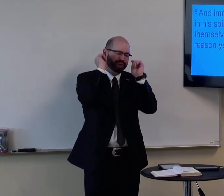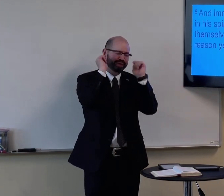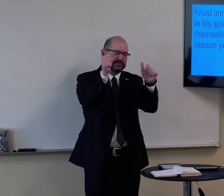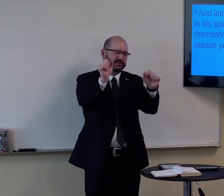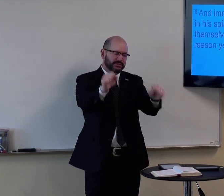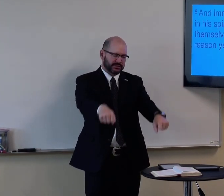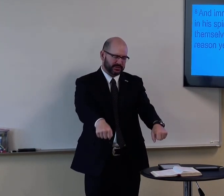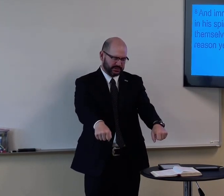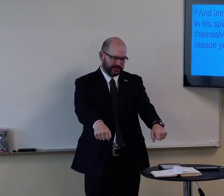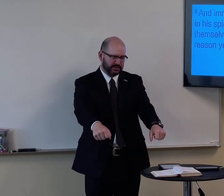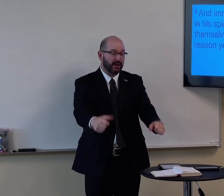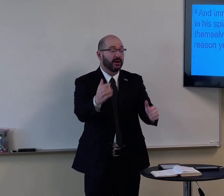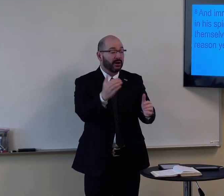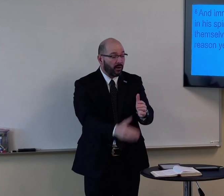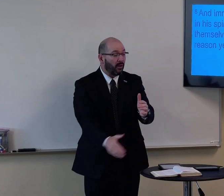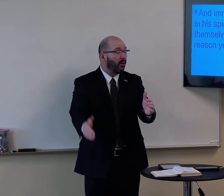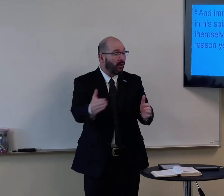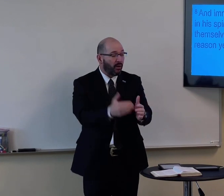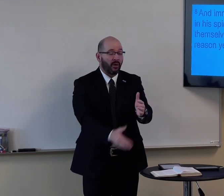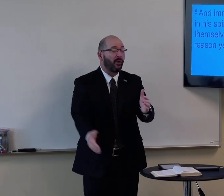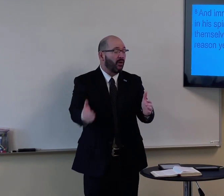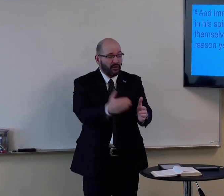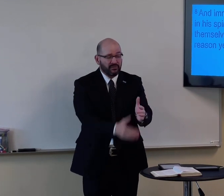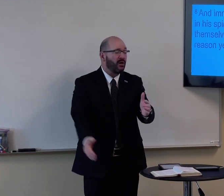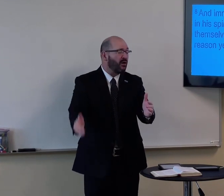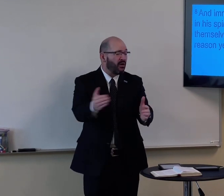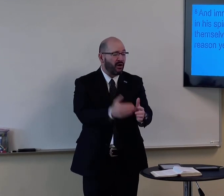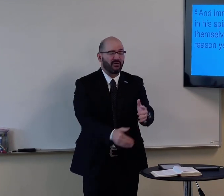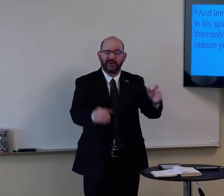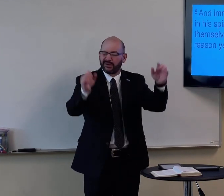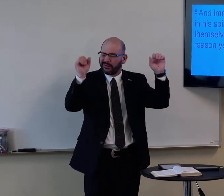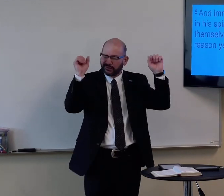That we can pray straight to you. can over and over and over again.